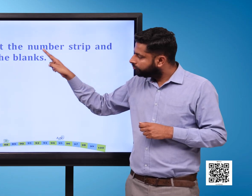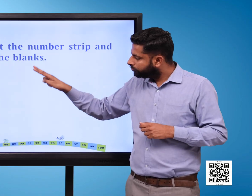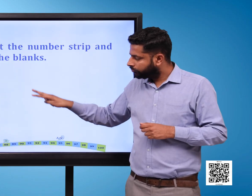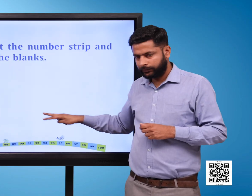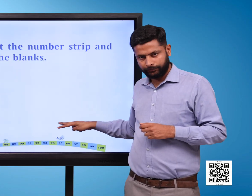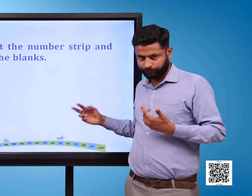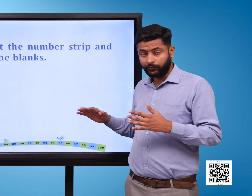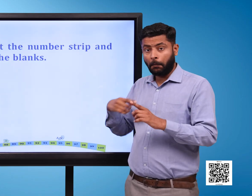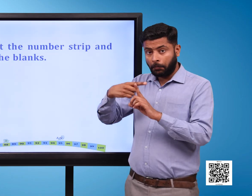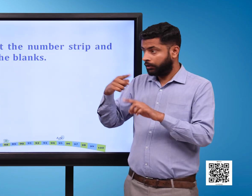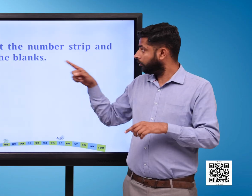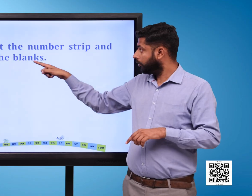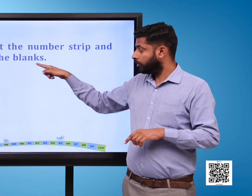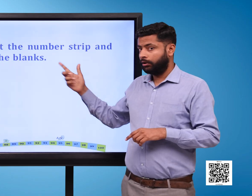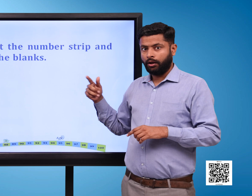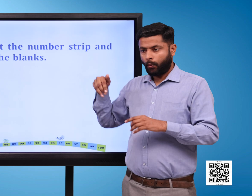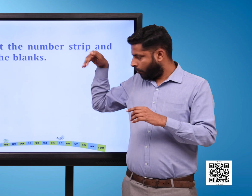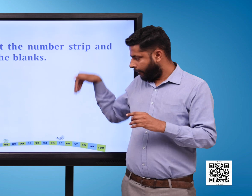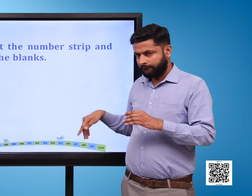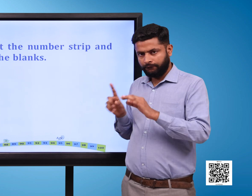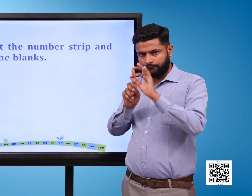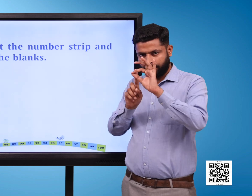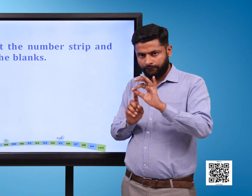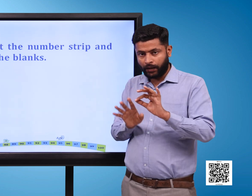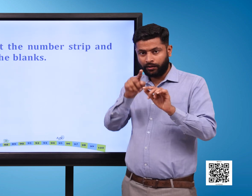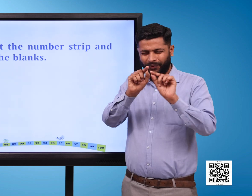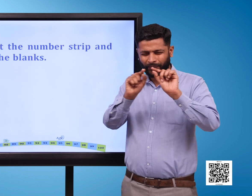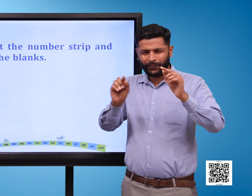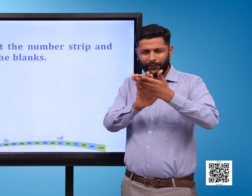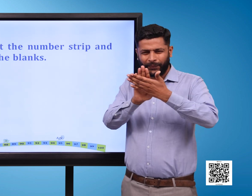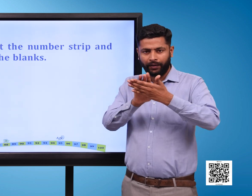The numbers start from 49 and end at 100